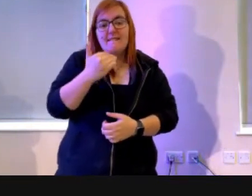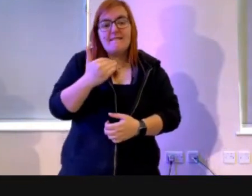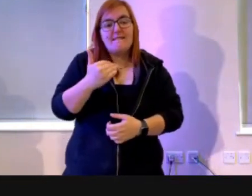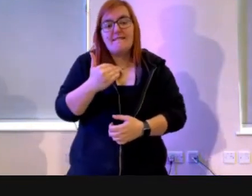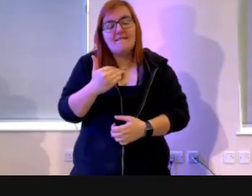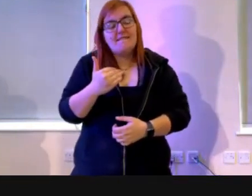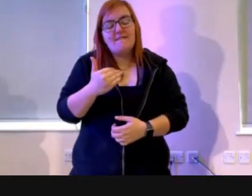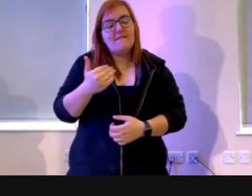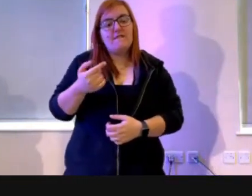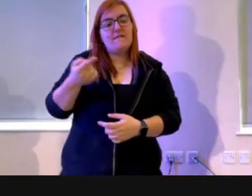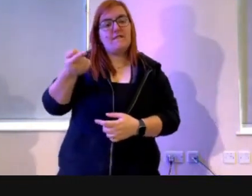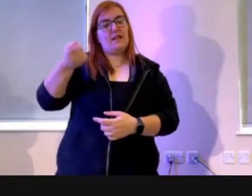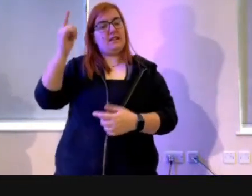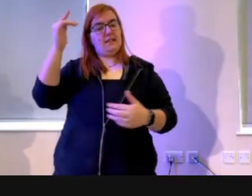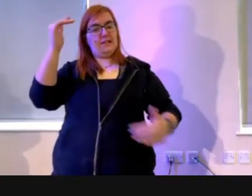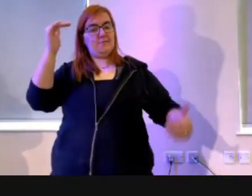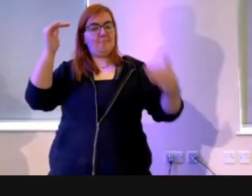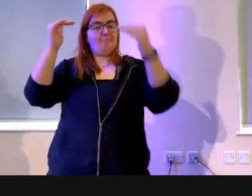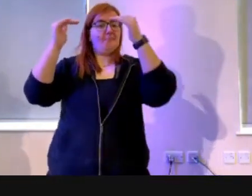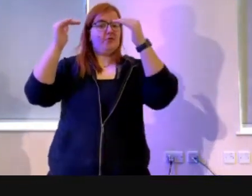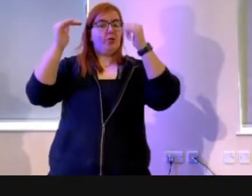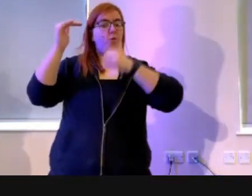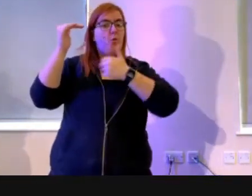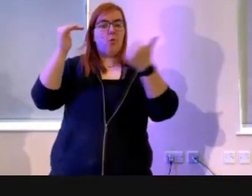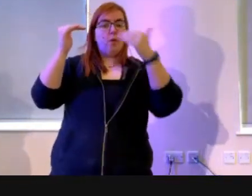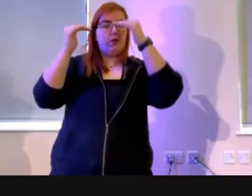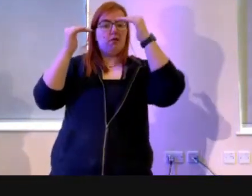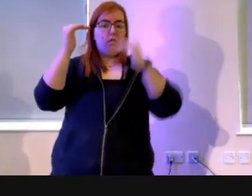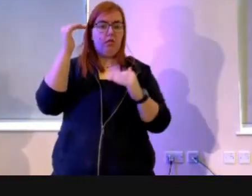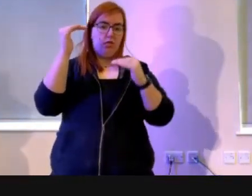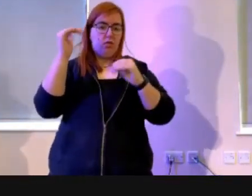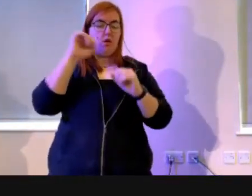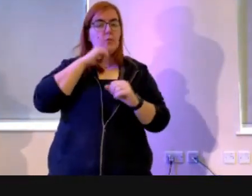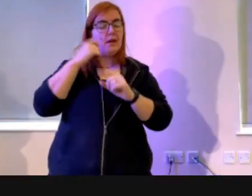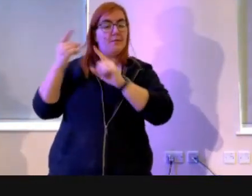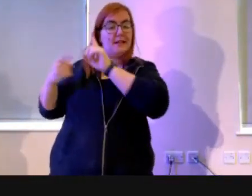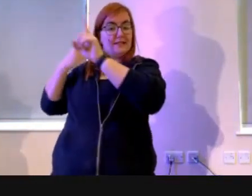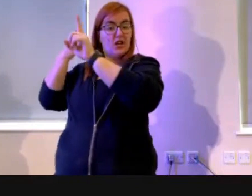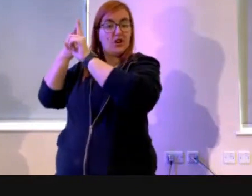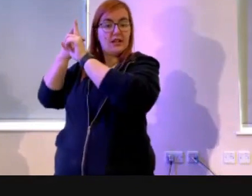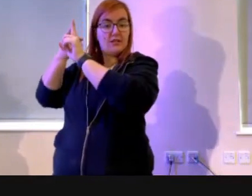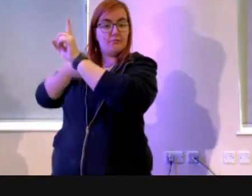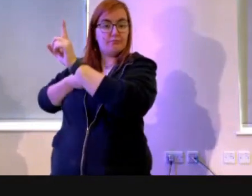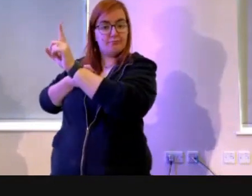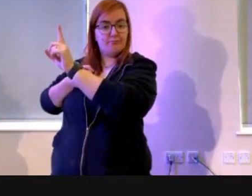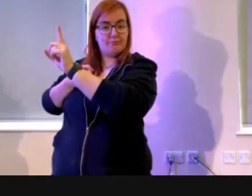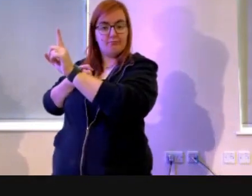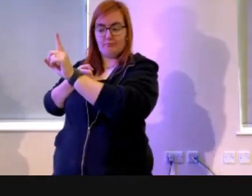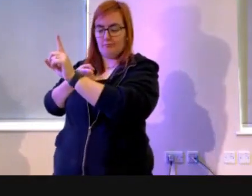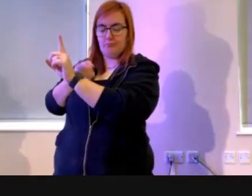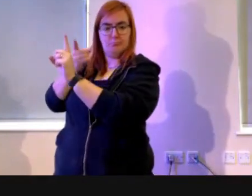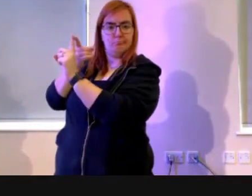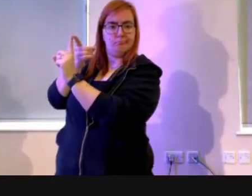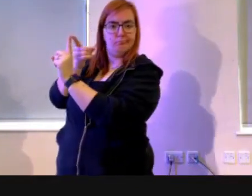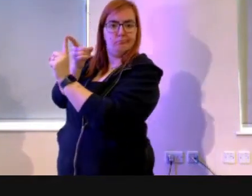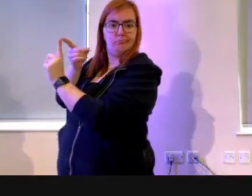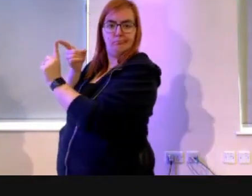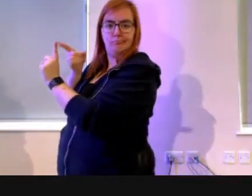for God. are always going to fall short and miss that target. So what was the response? Well